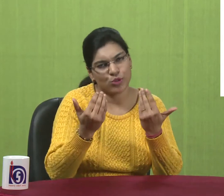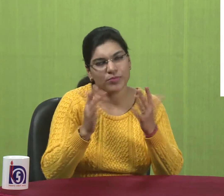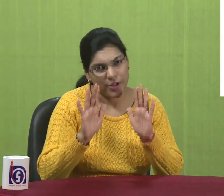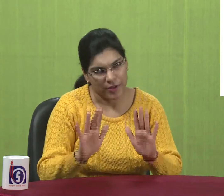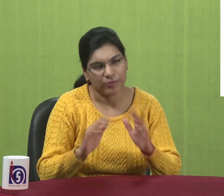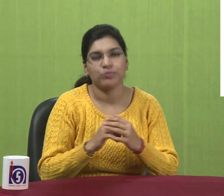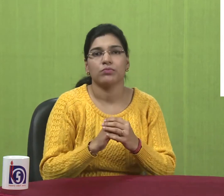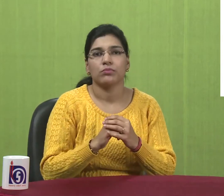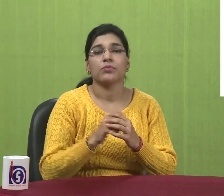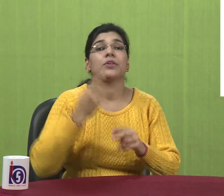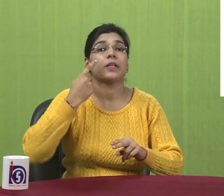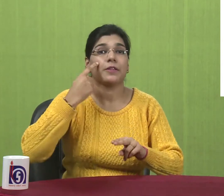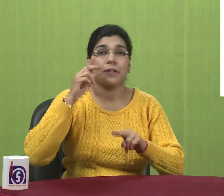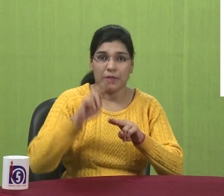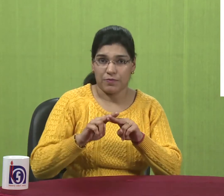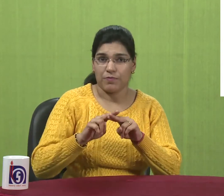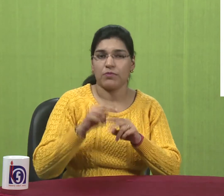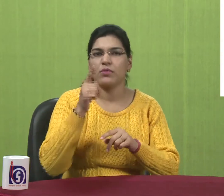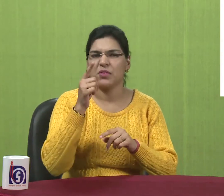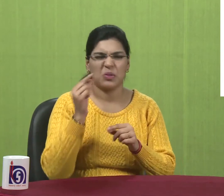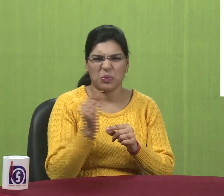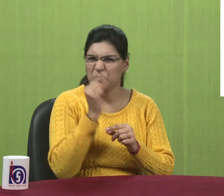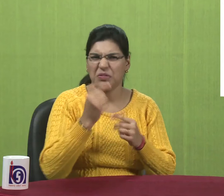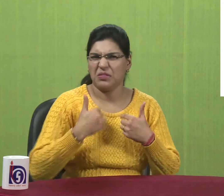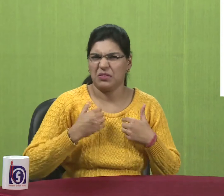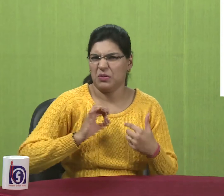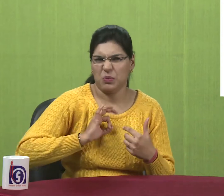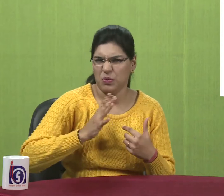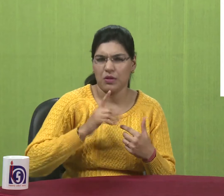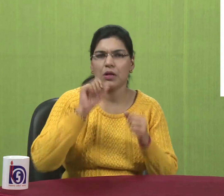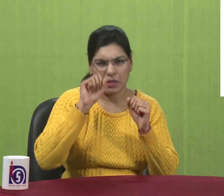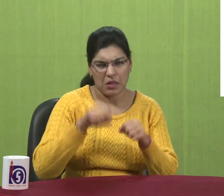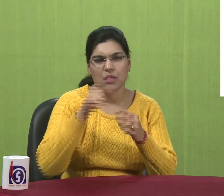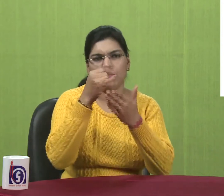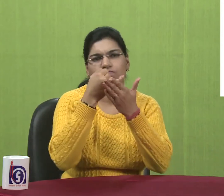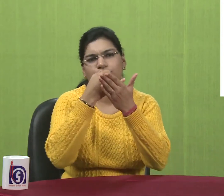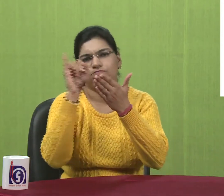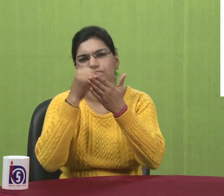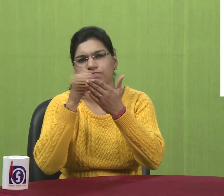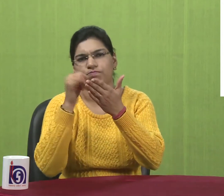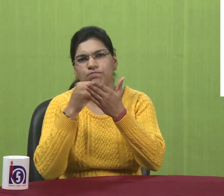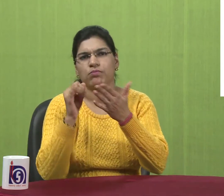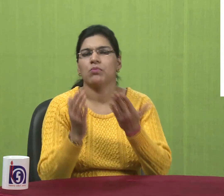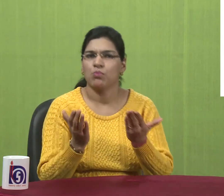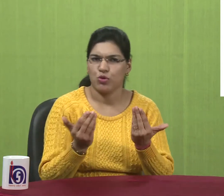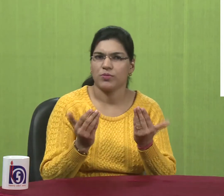Whatever you want to add. If you feel that you don't have use of a particular